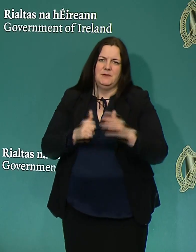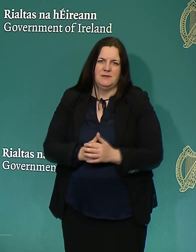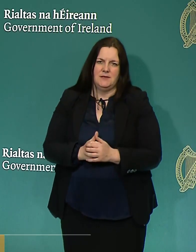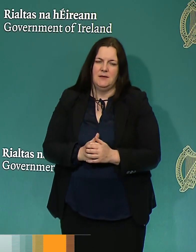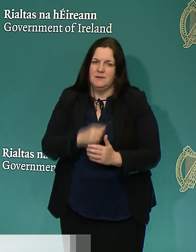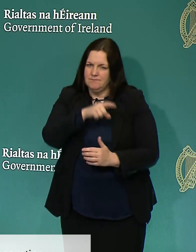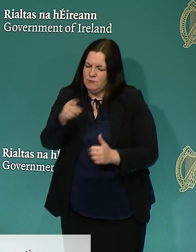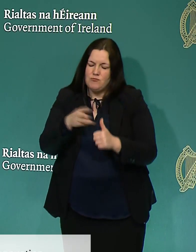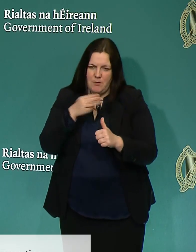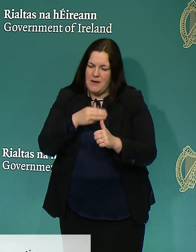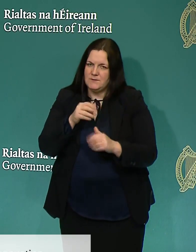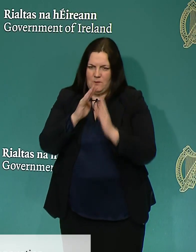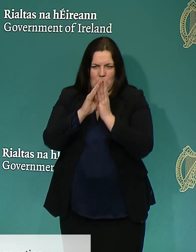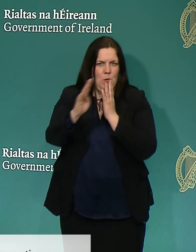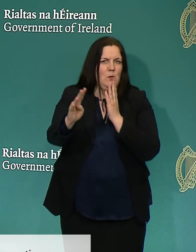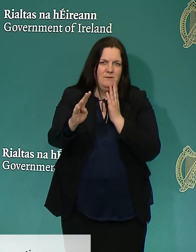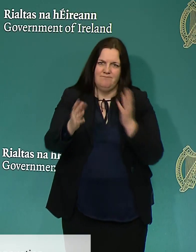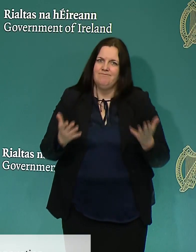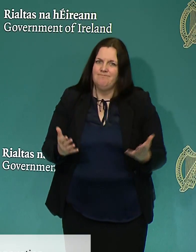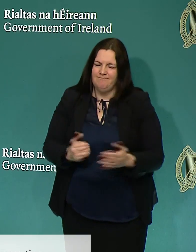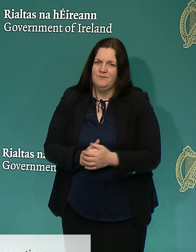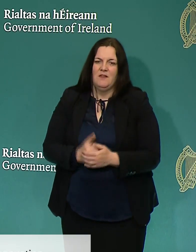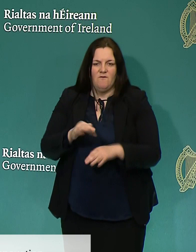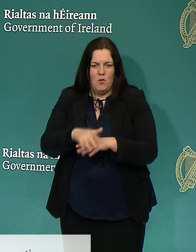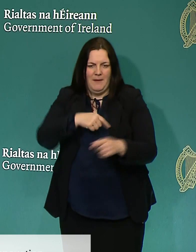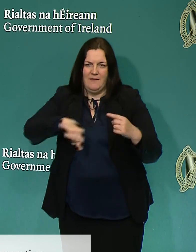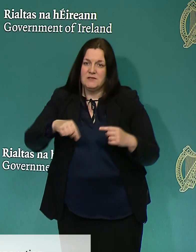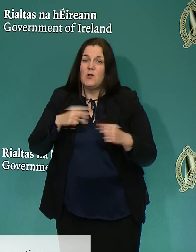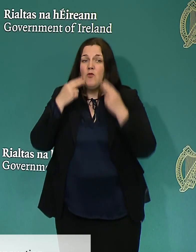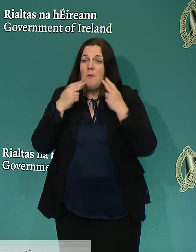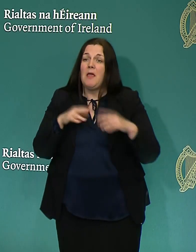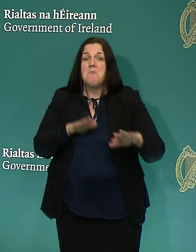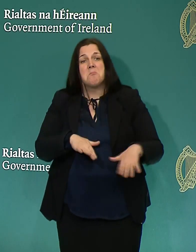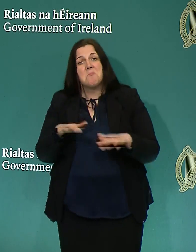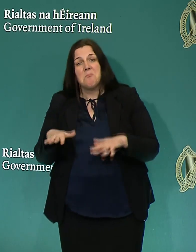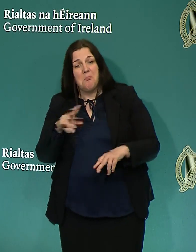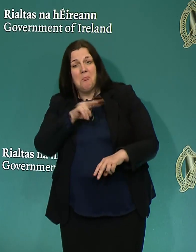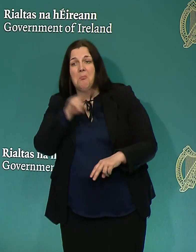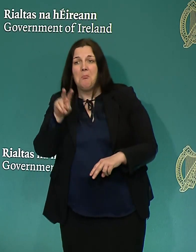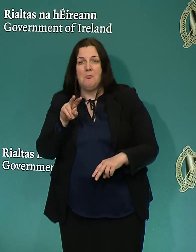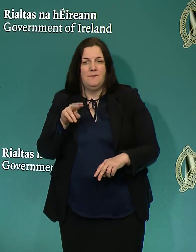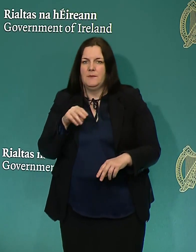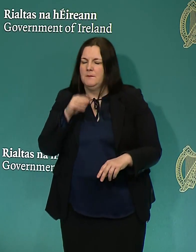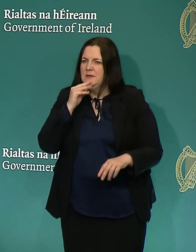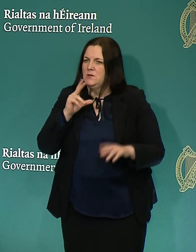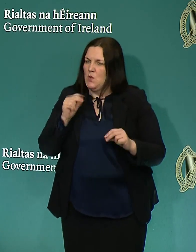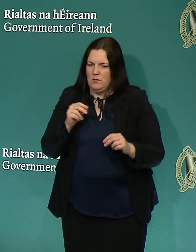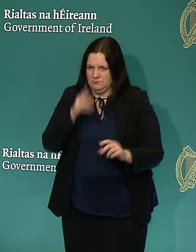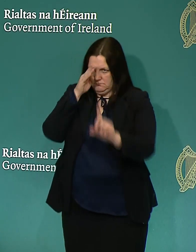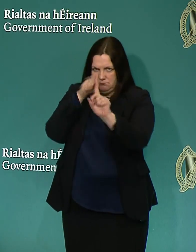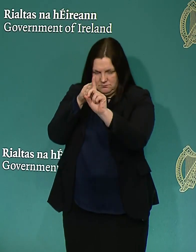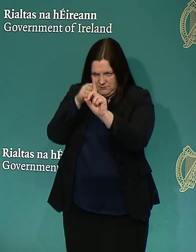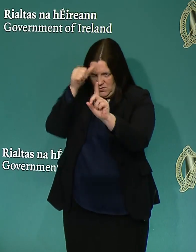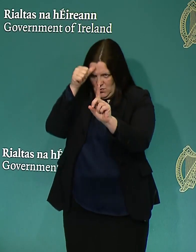prepared to queue. For many of us, leisurely browsing will have to be replaced by purposeful